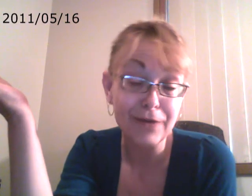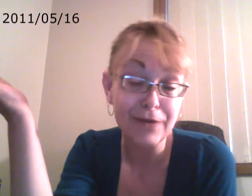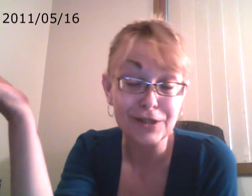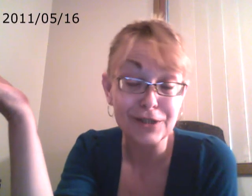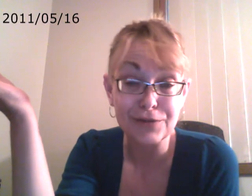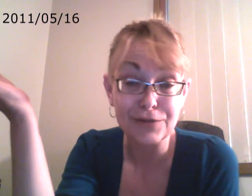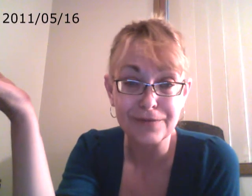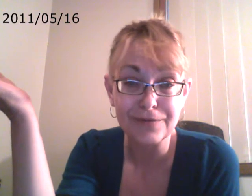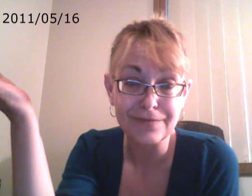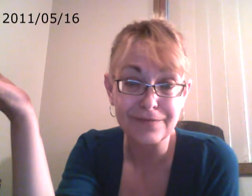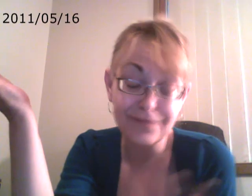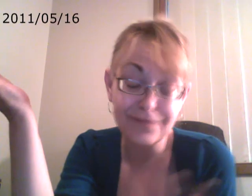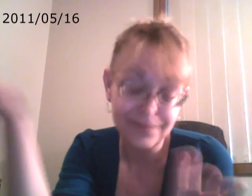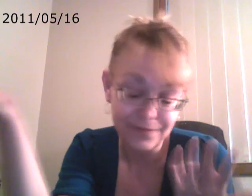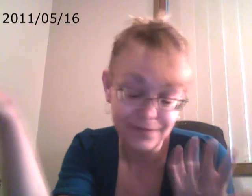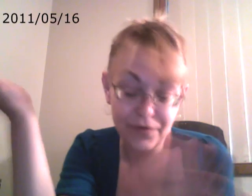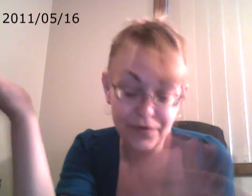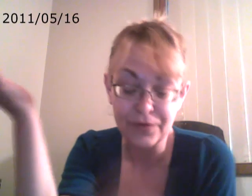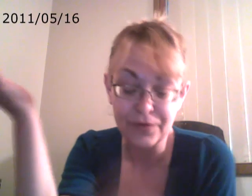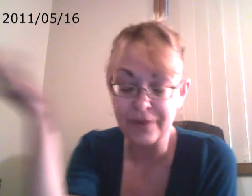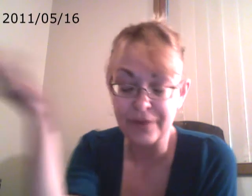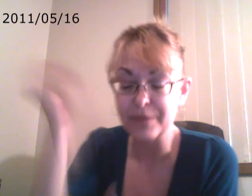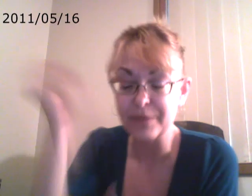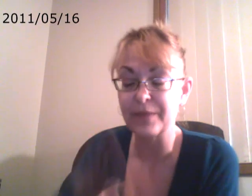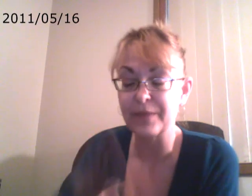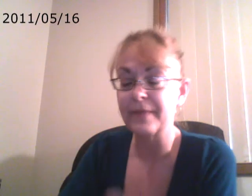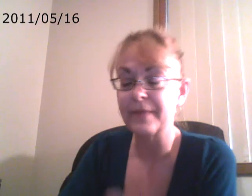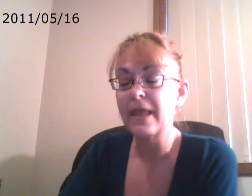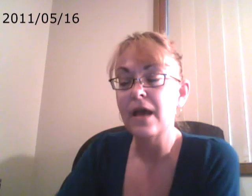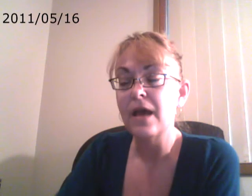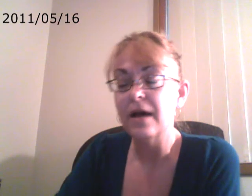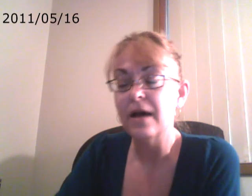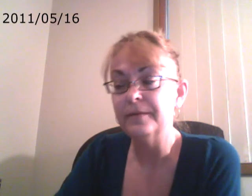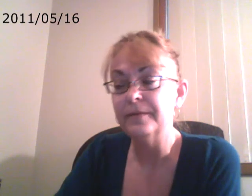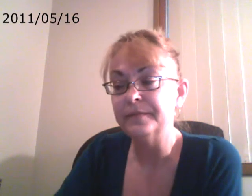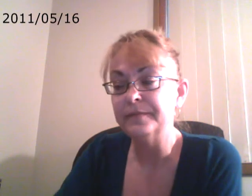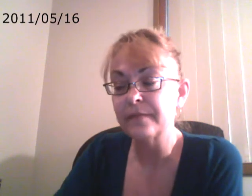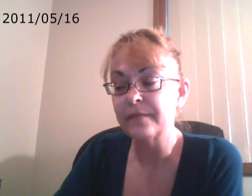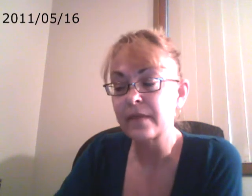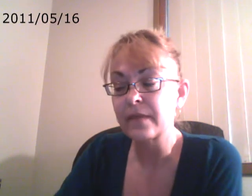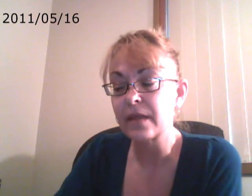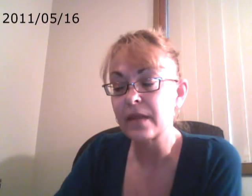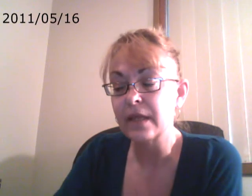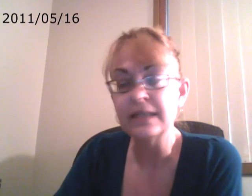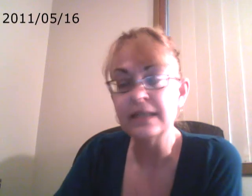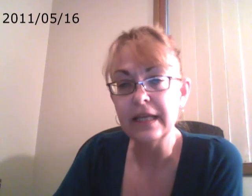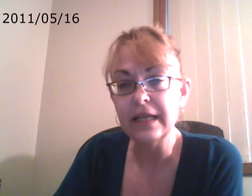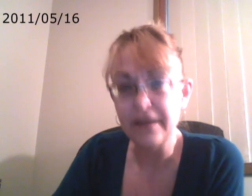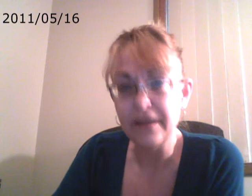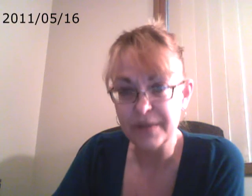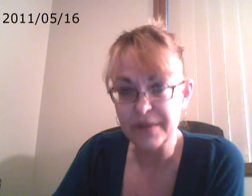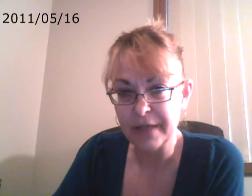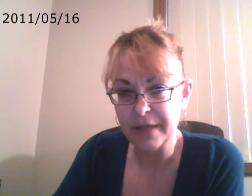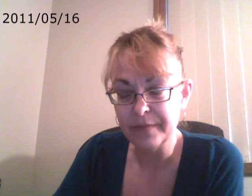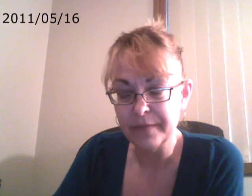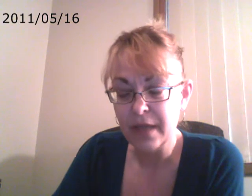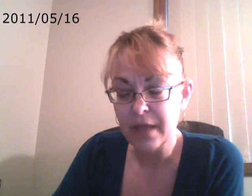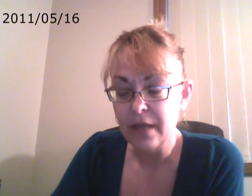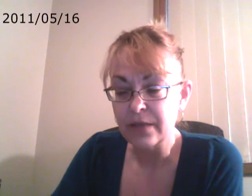ring two for a few other people. But he said he loves me. So